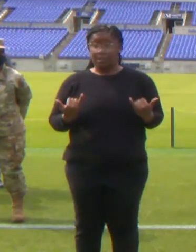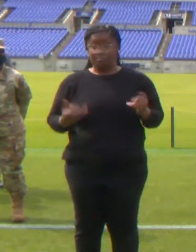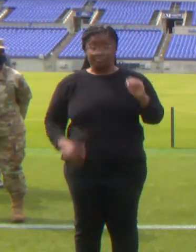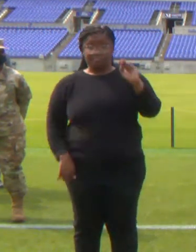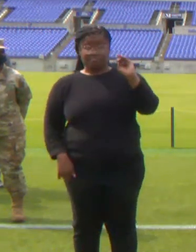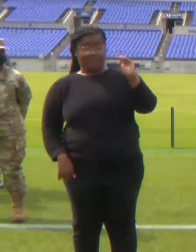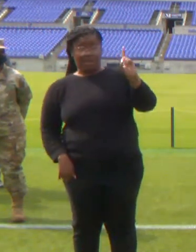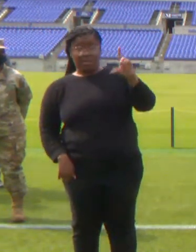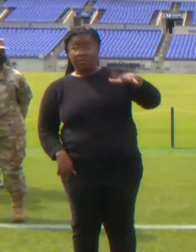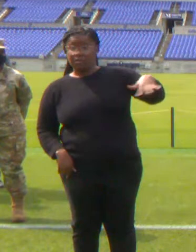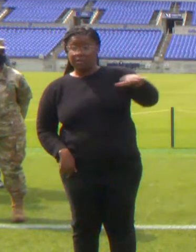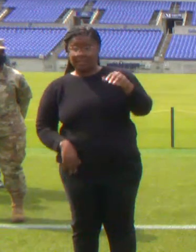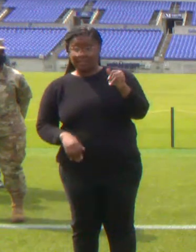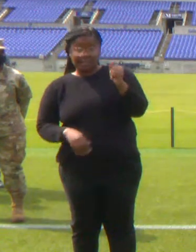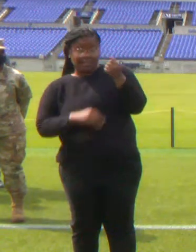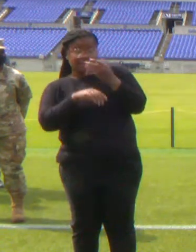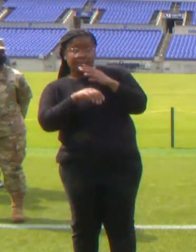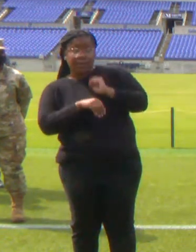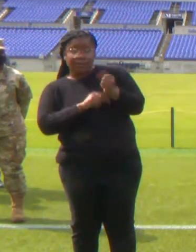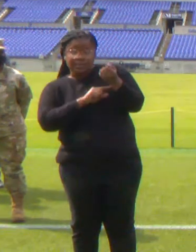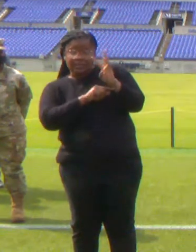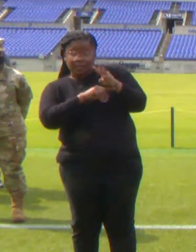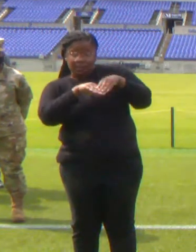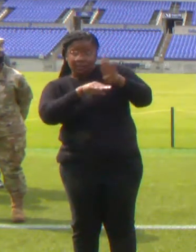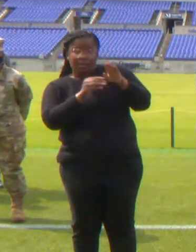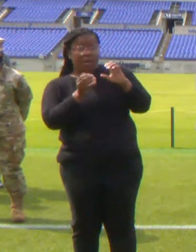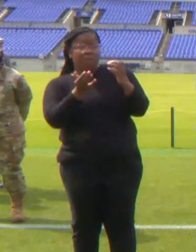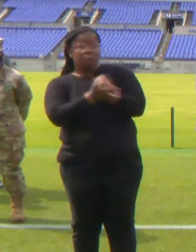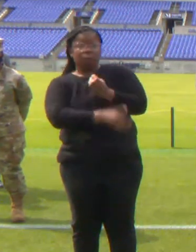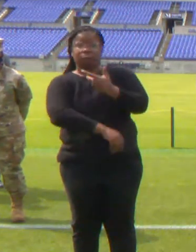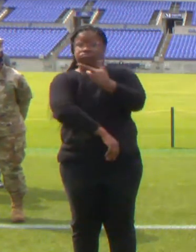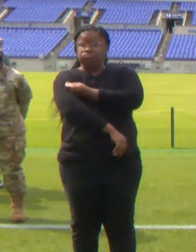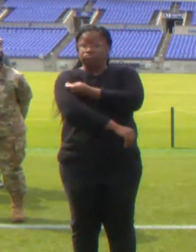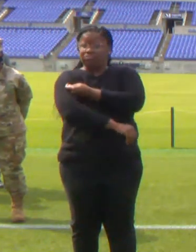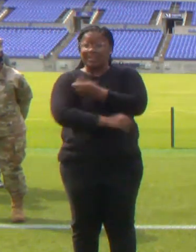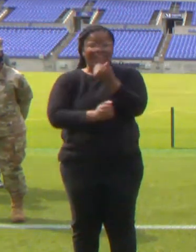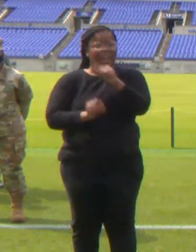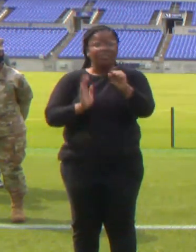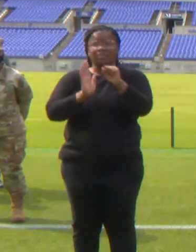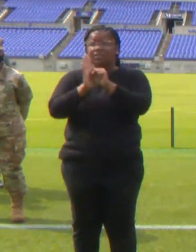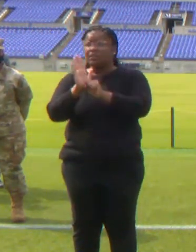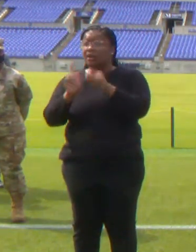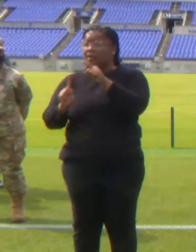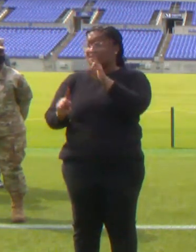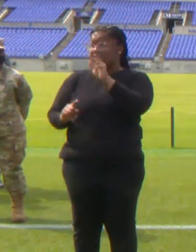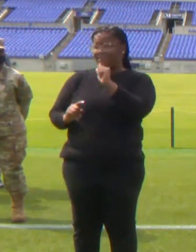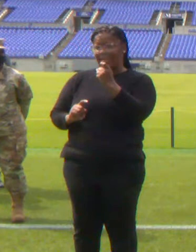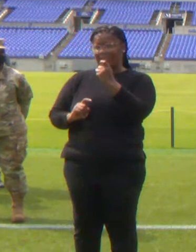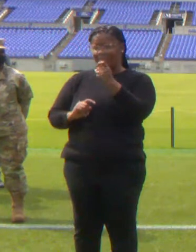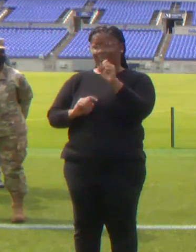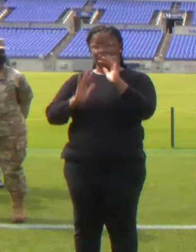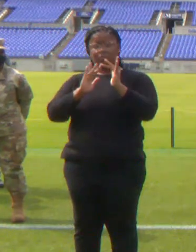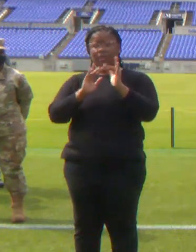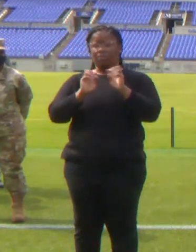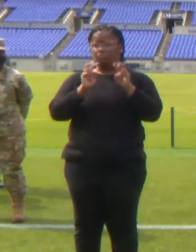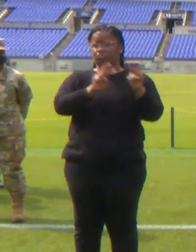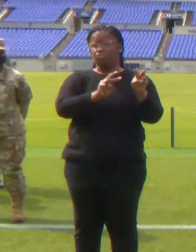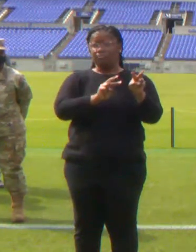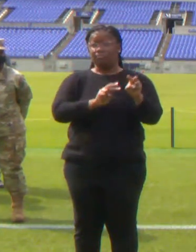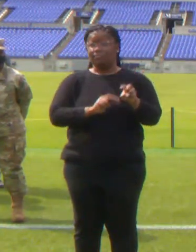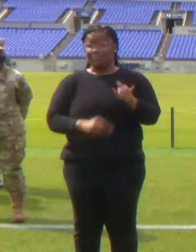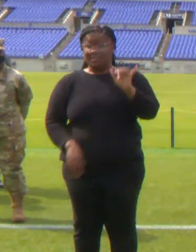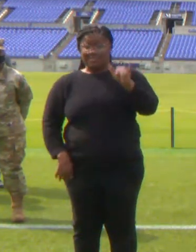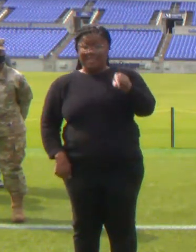vaccine at any of our state mass vaccination sites. And by next Monday, April 12th, all providers